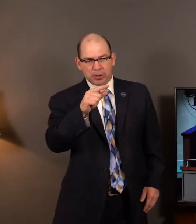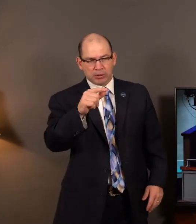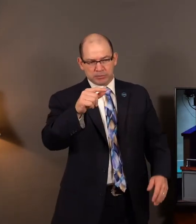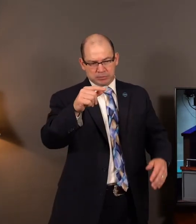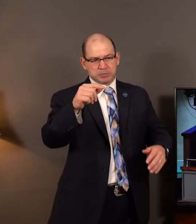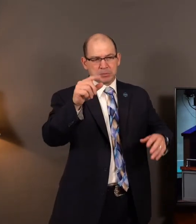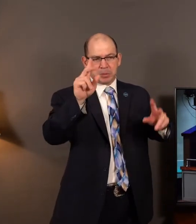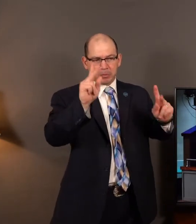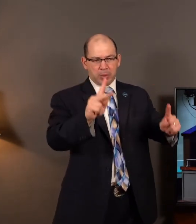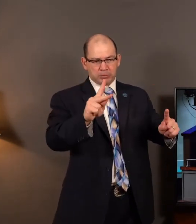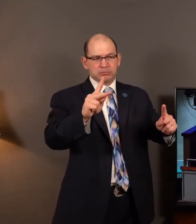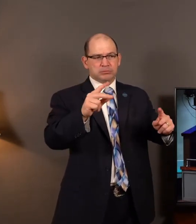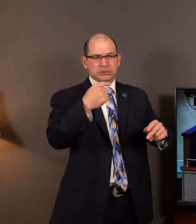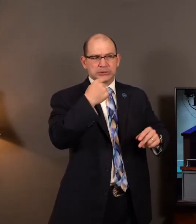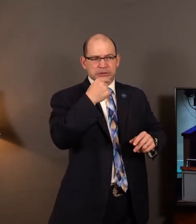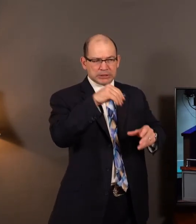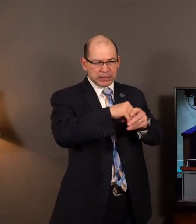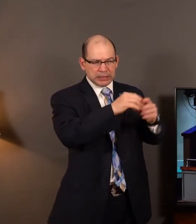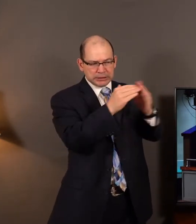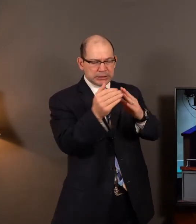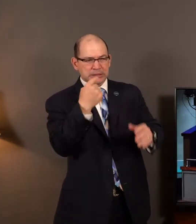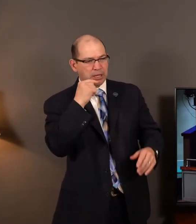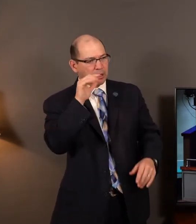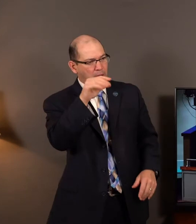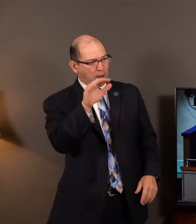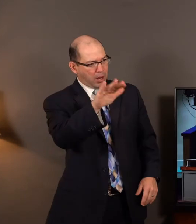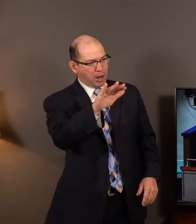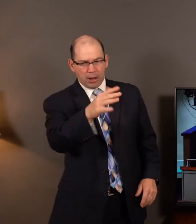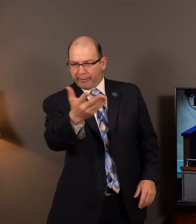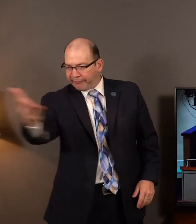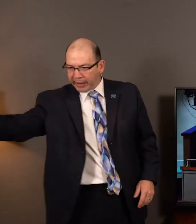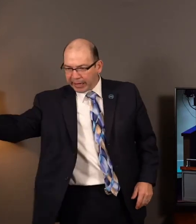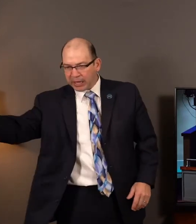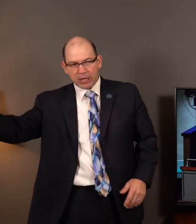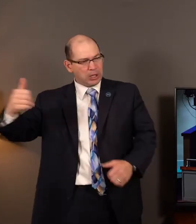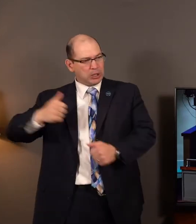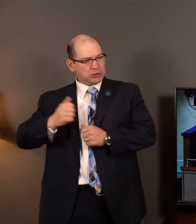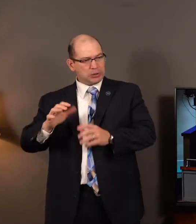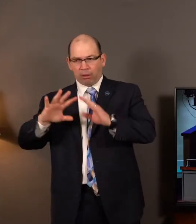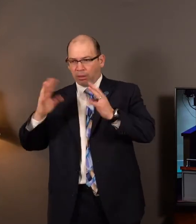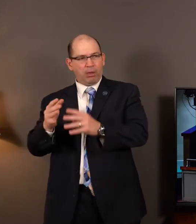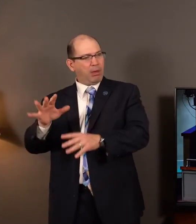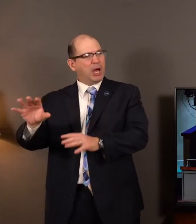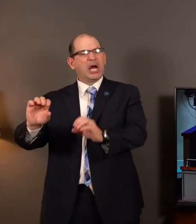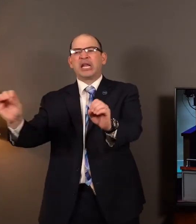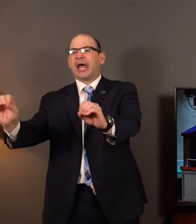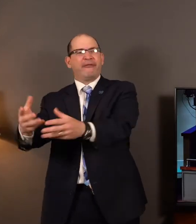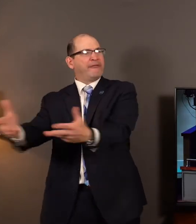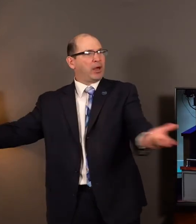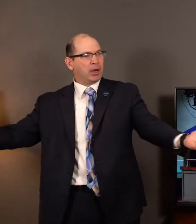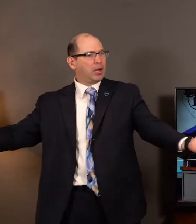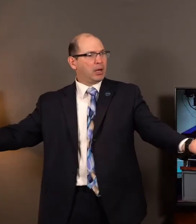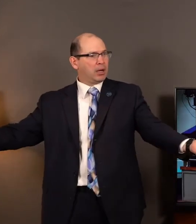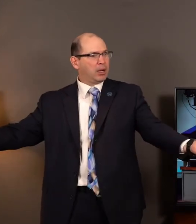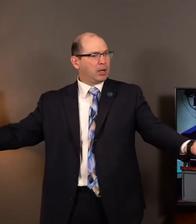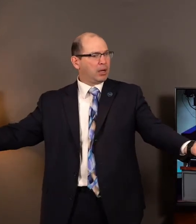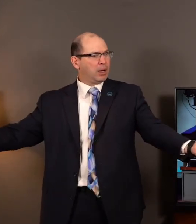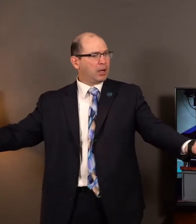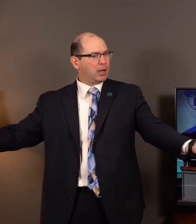saying, We came to the camp of the Syrians. And behold, there was no man there, neither voice of man, but horses tied and asses tied in the tents as they were.